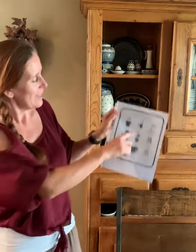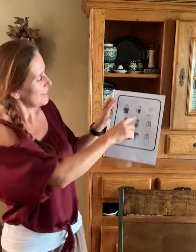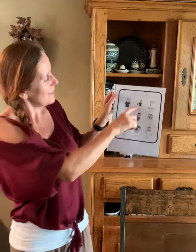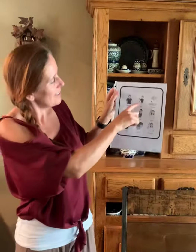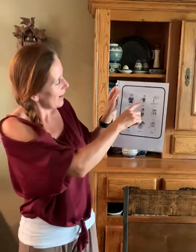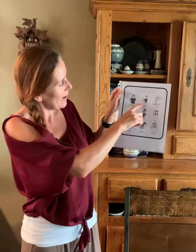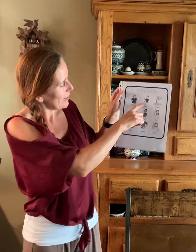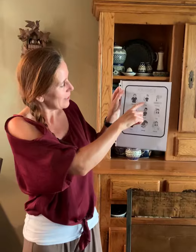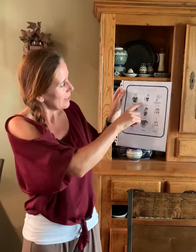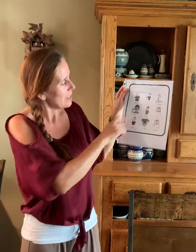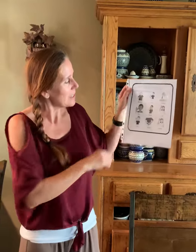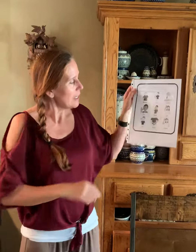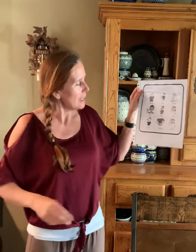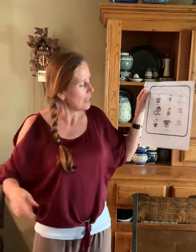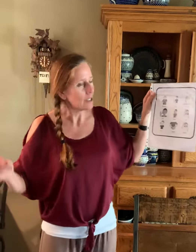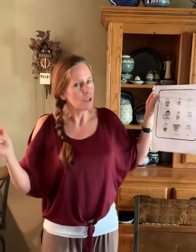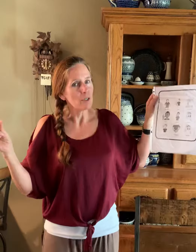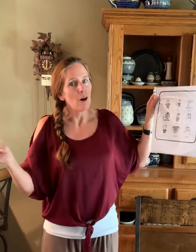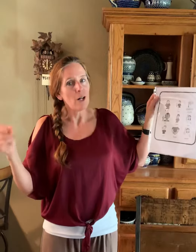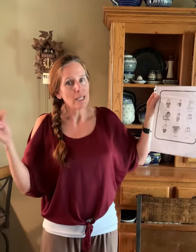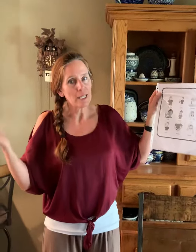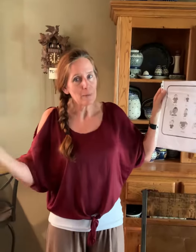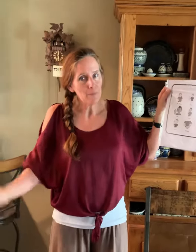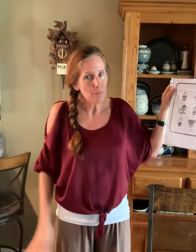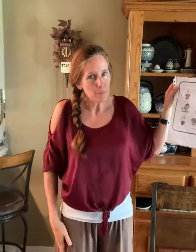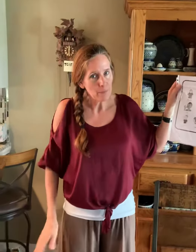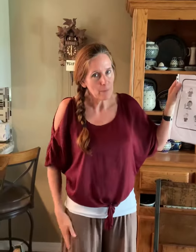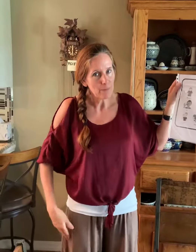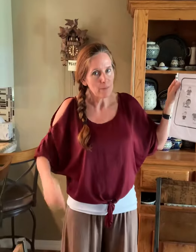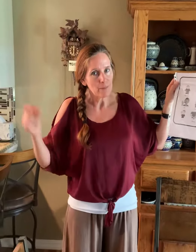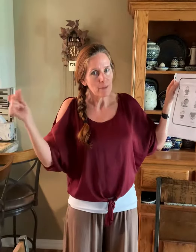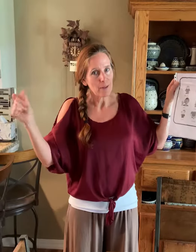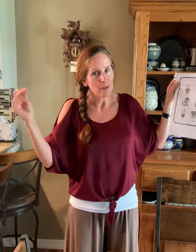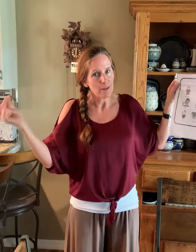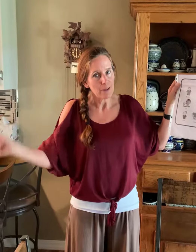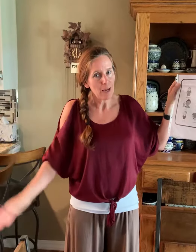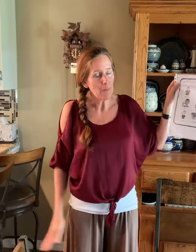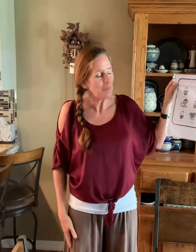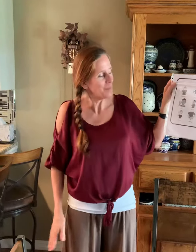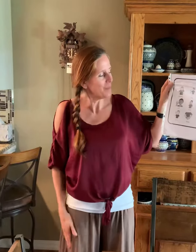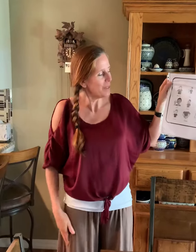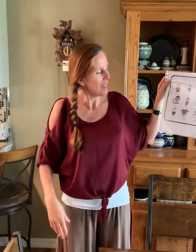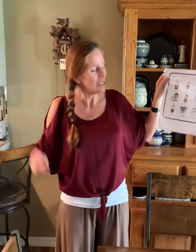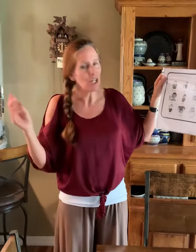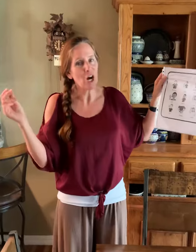Dog. It's kind of like you're calling him. Come. Dog.